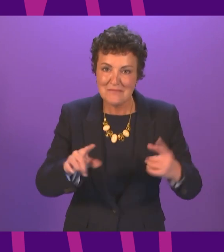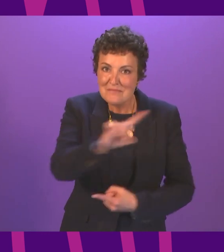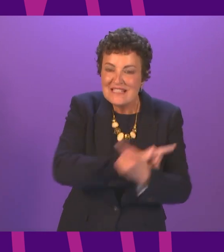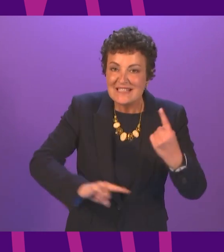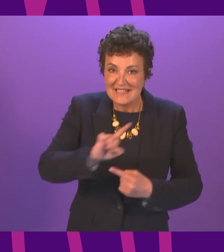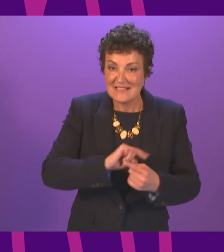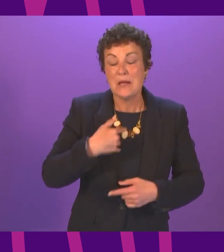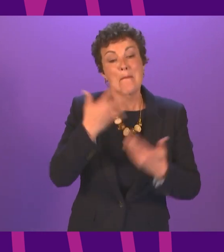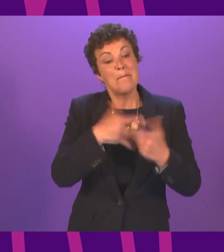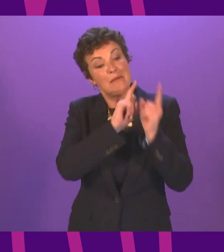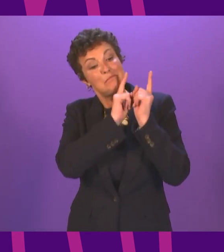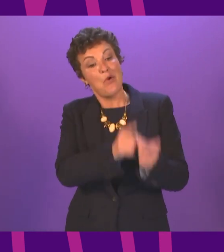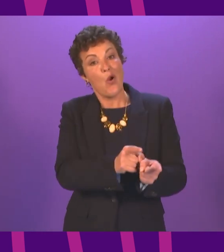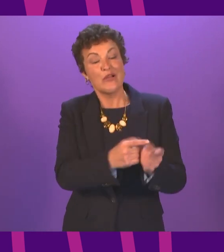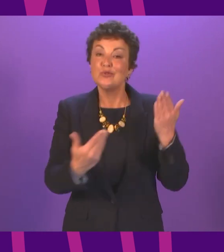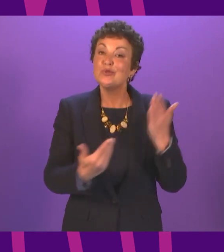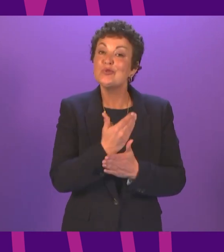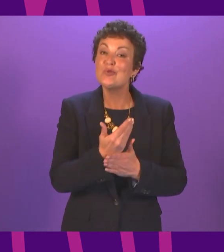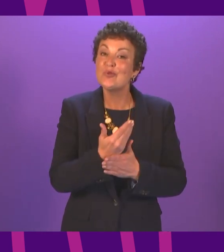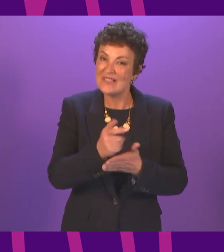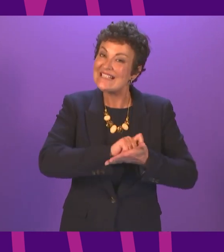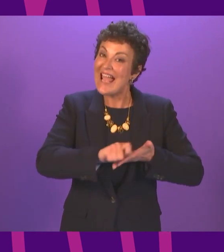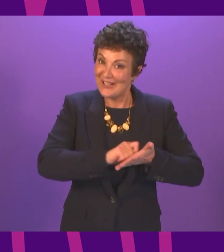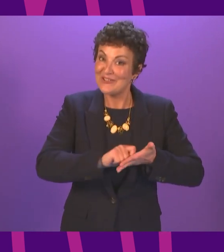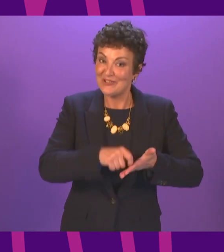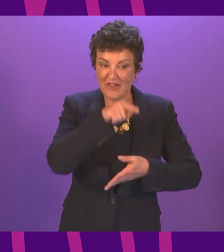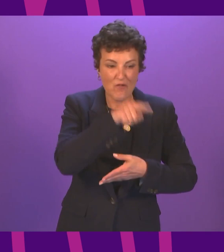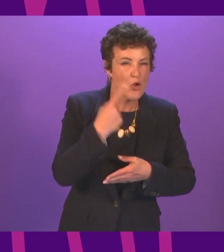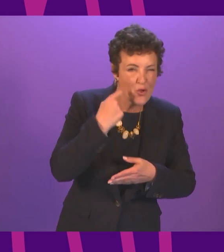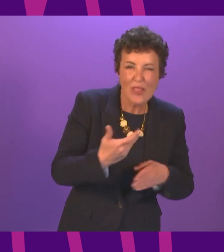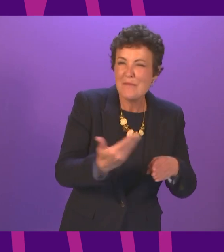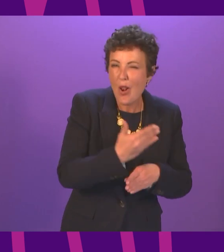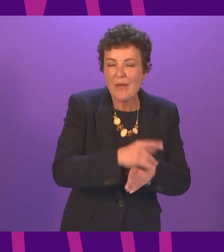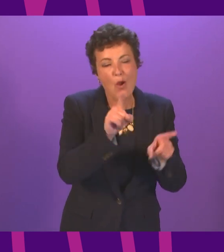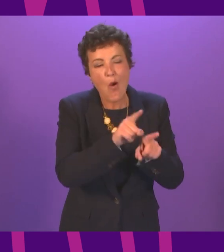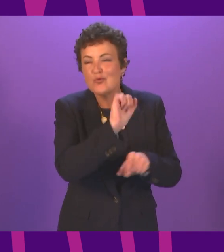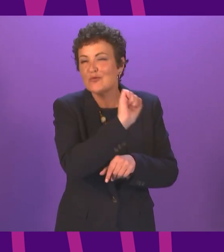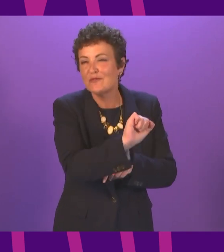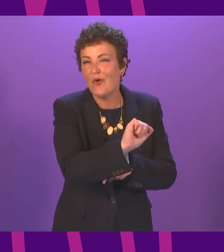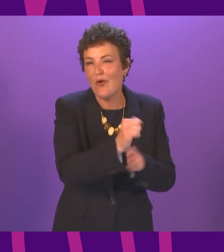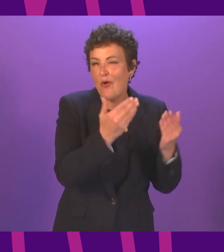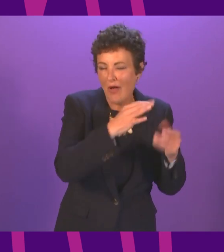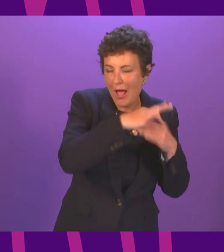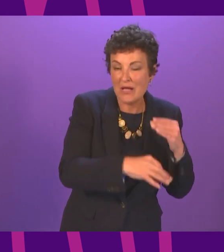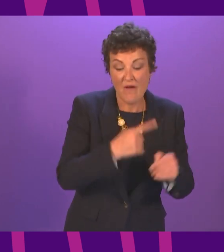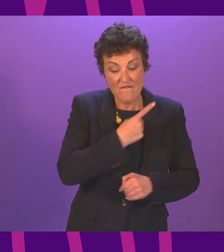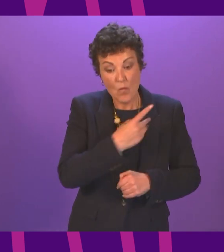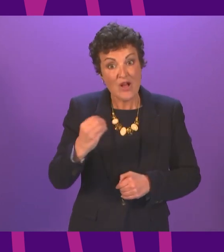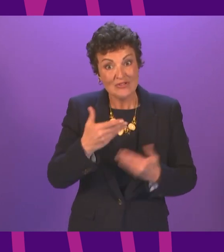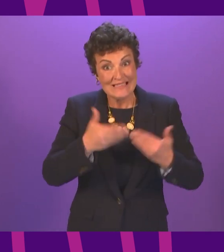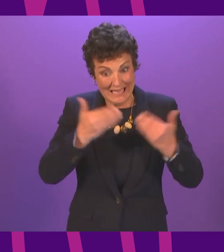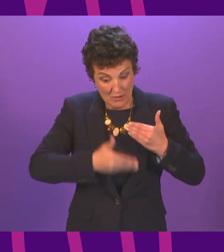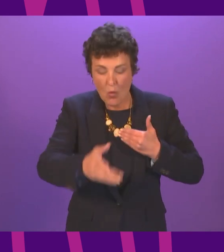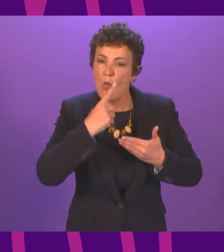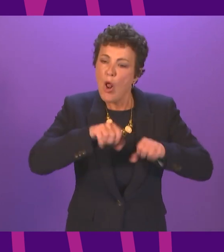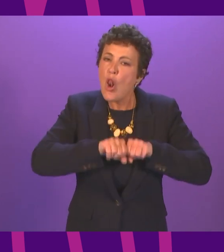new Cabinet Secretary for Net Zero Energy and Transport and Ministers for Youth Employment and Just Transition. In the first 100 days of Government, we